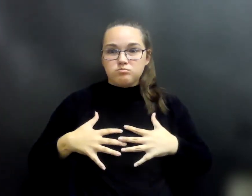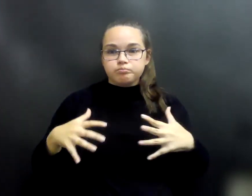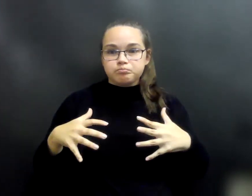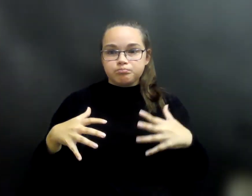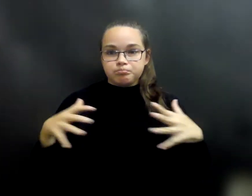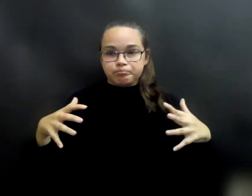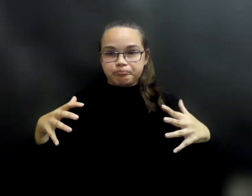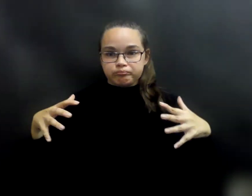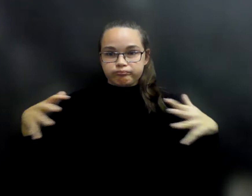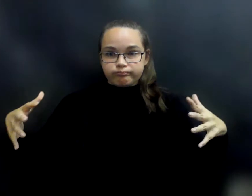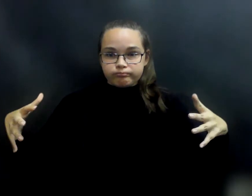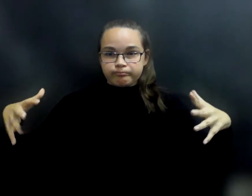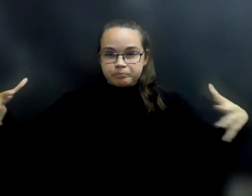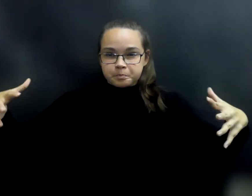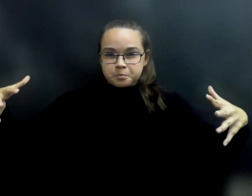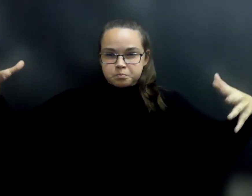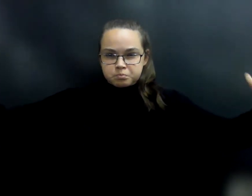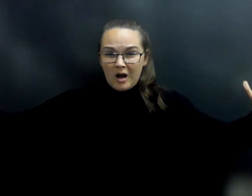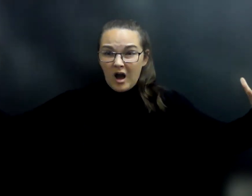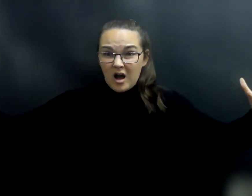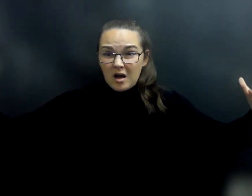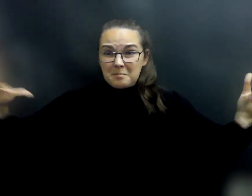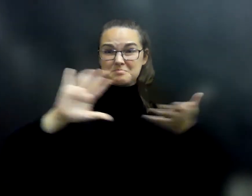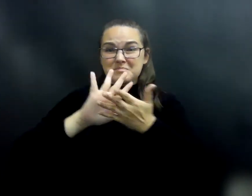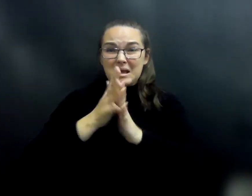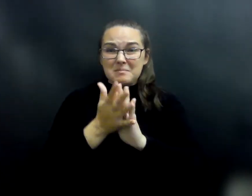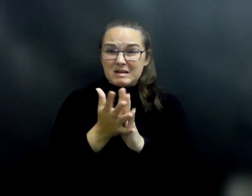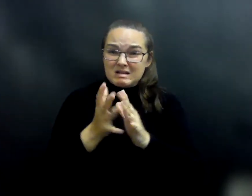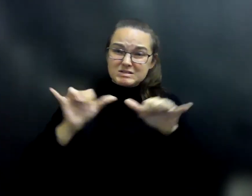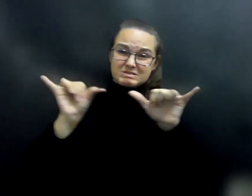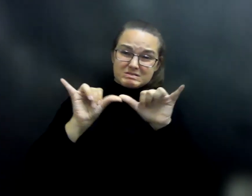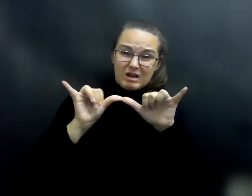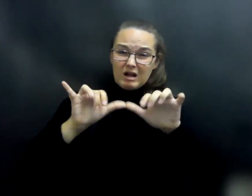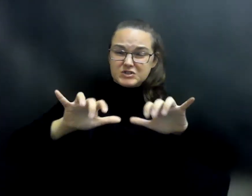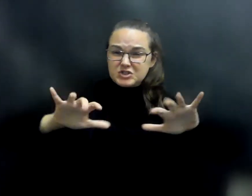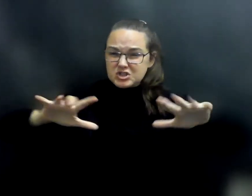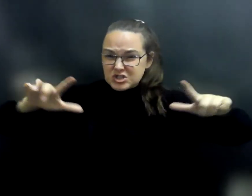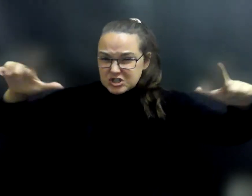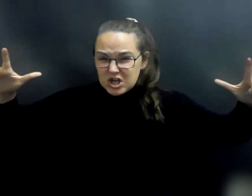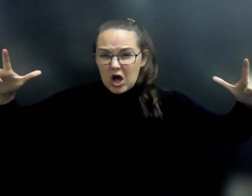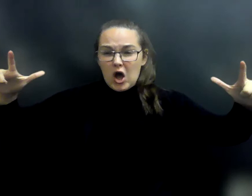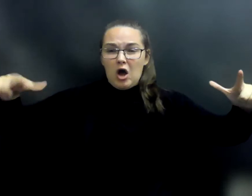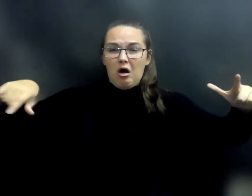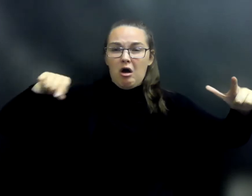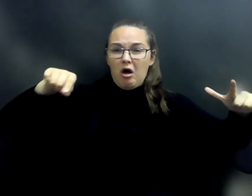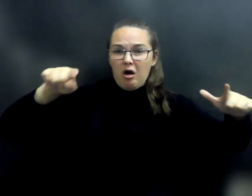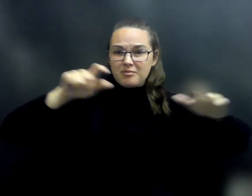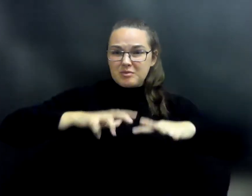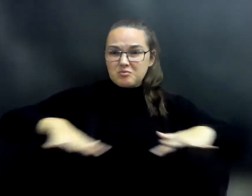until his body filled the meadow. In fact, Wyatt grew so immense that tall and the prince had to run back into